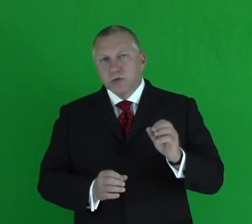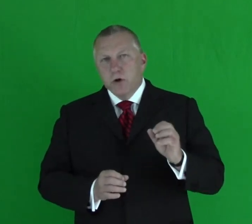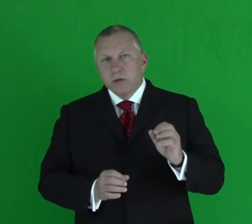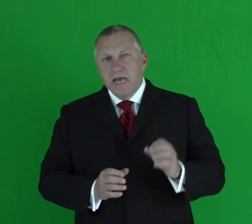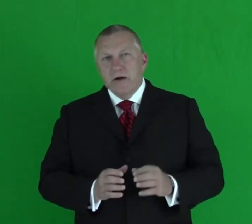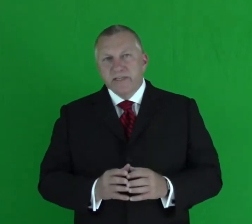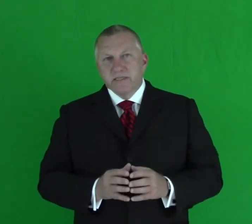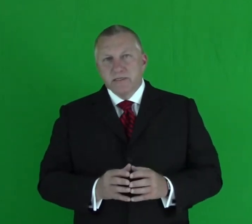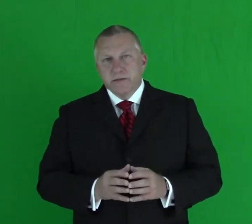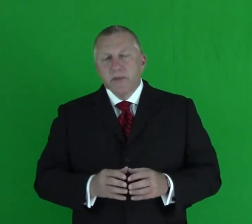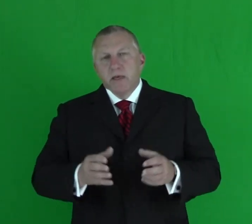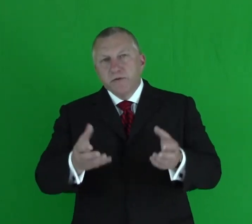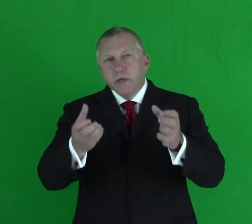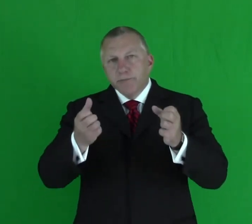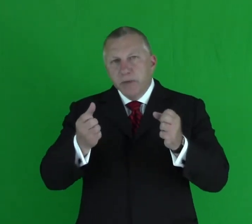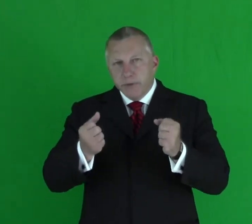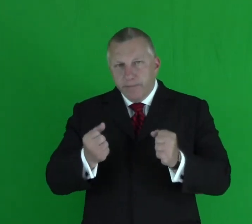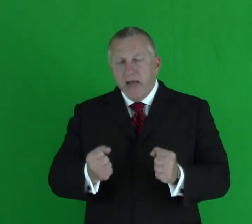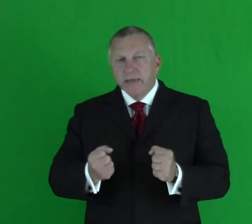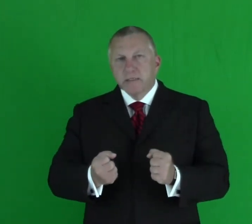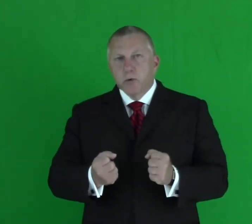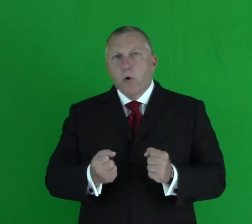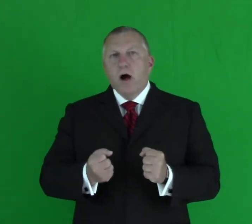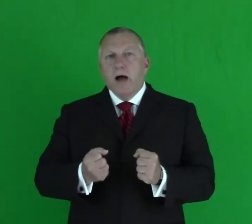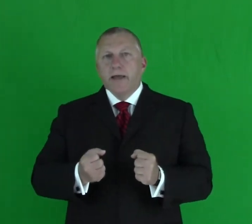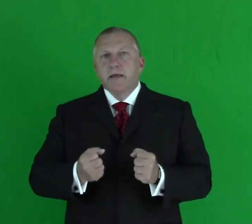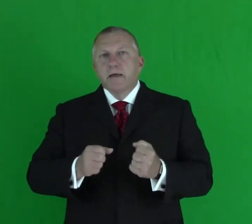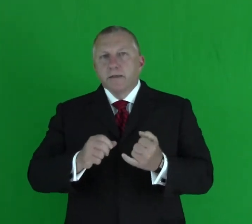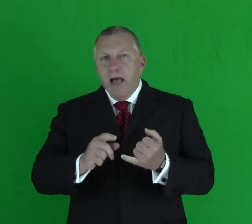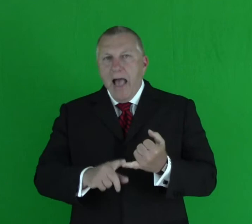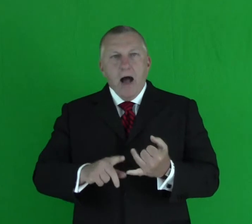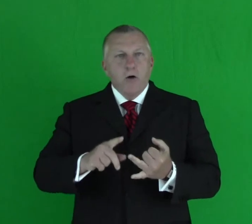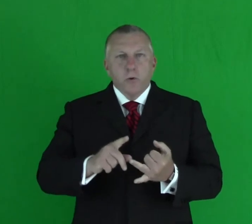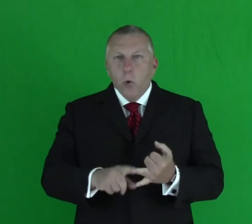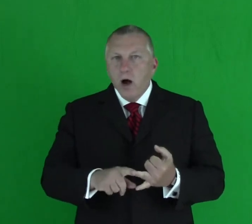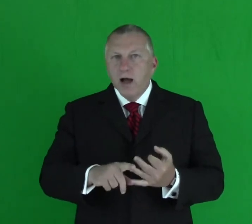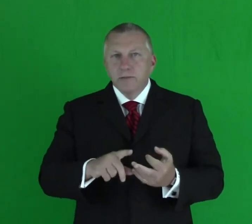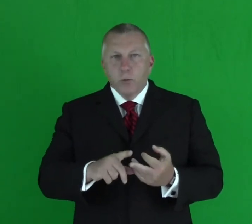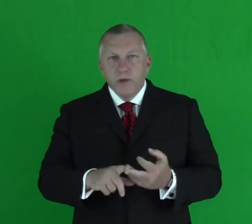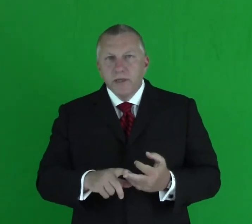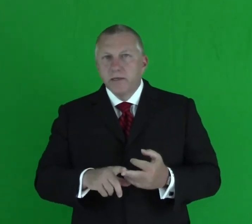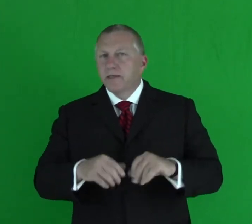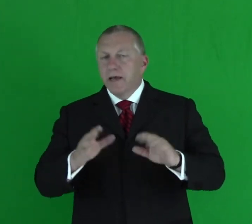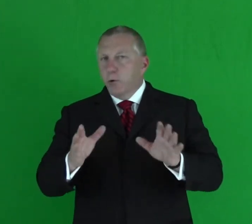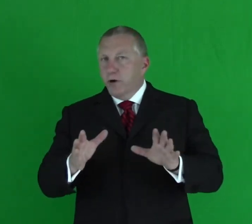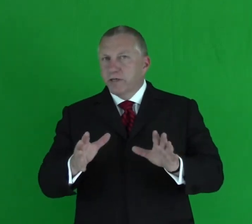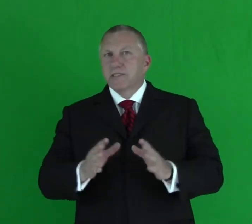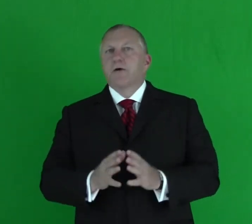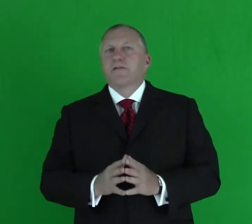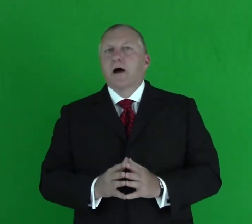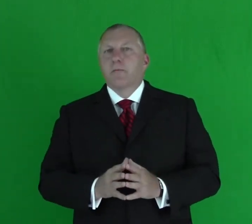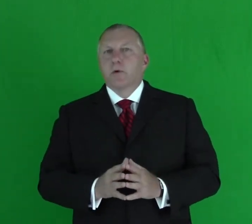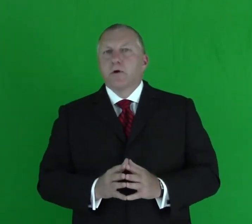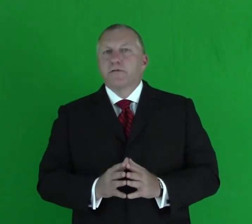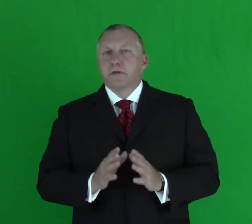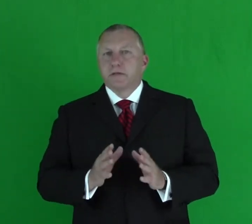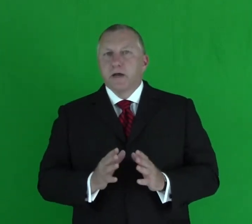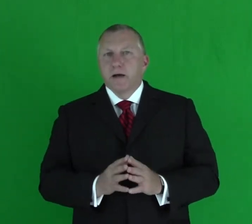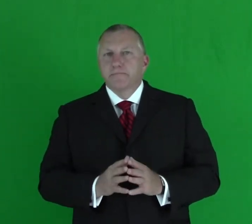gets strong, the how gets easy. If you can get people to buy into the why, the how, the what, the when, that will work itself out more often than not.